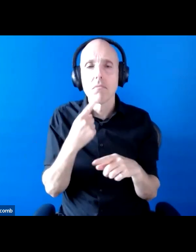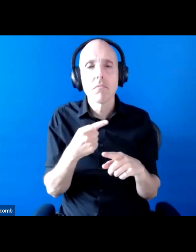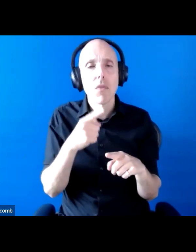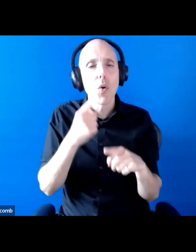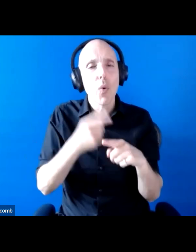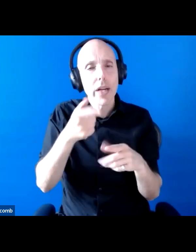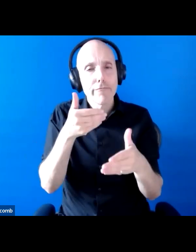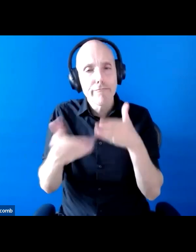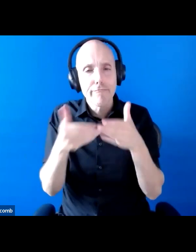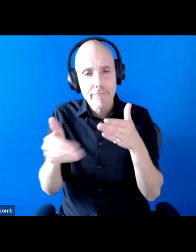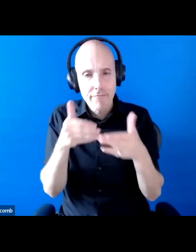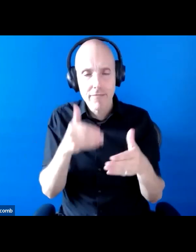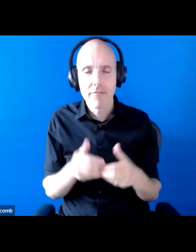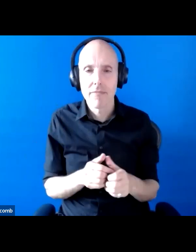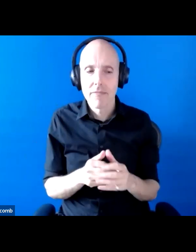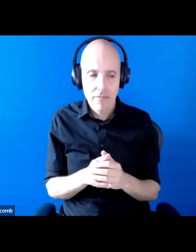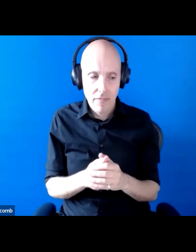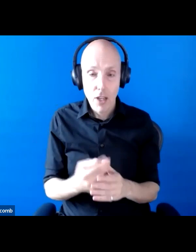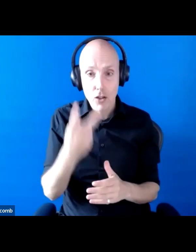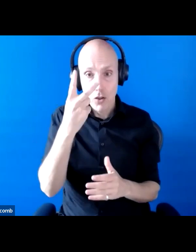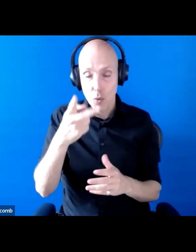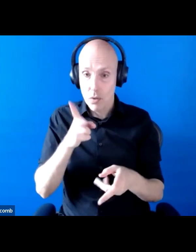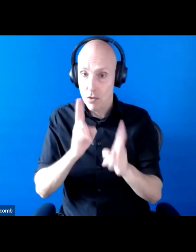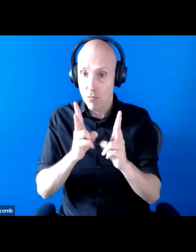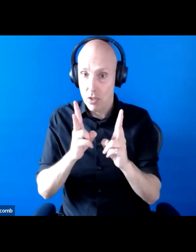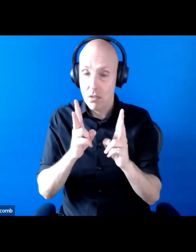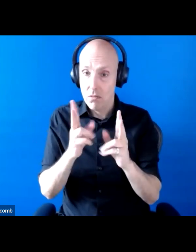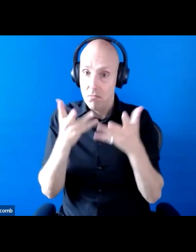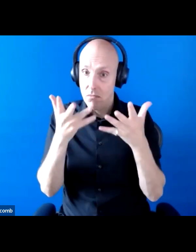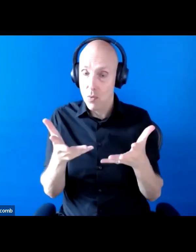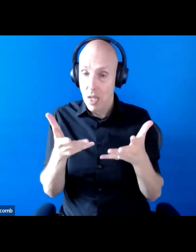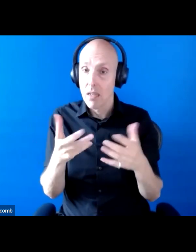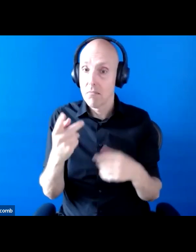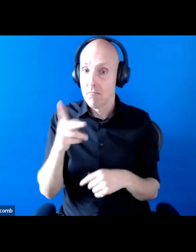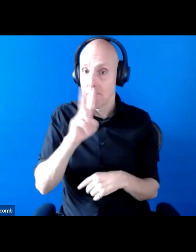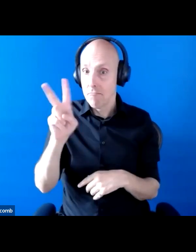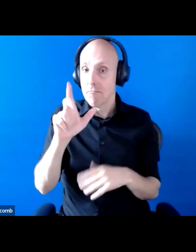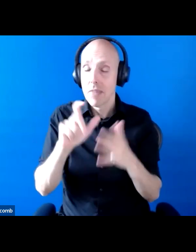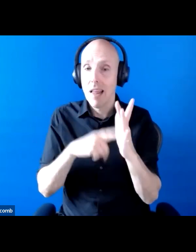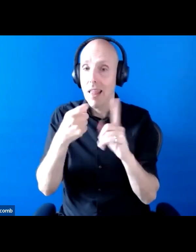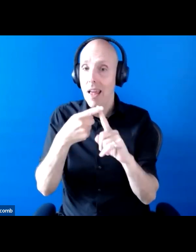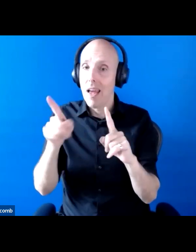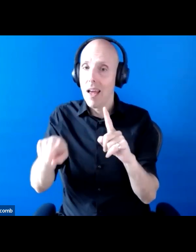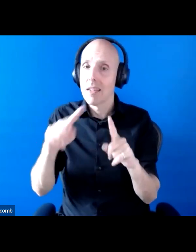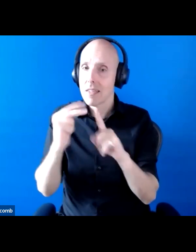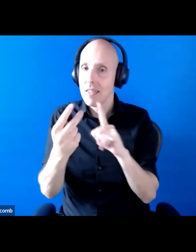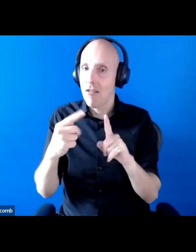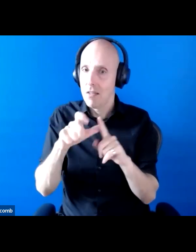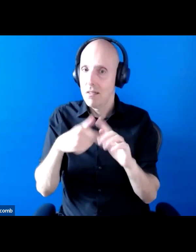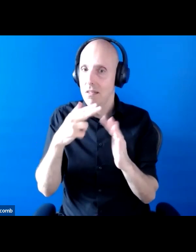our webinar. We have two BSL interpreters with us here today, Claire and Darren, thank you very much for joining us, who will be providing sign language